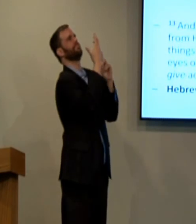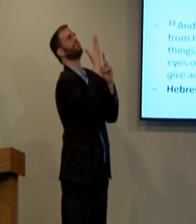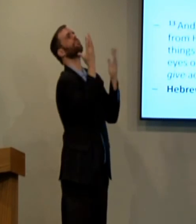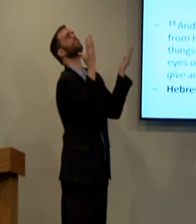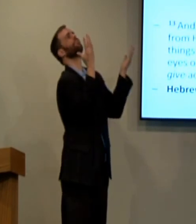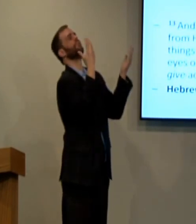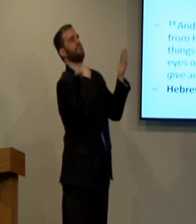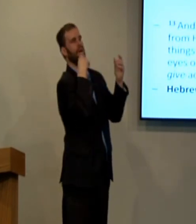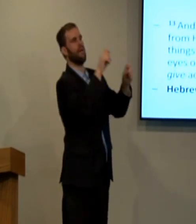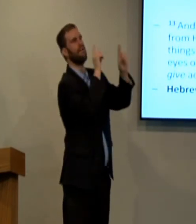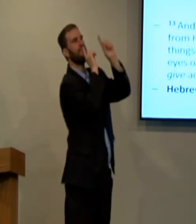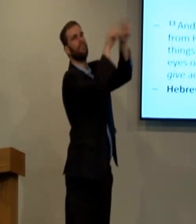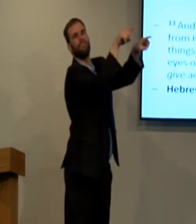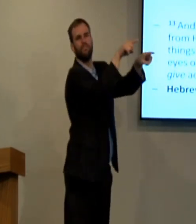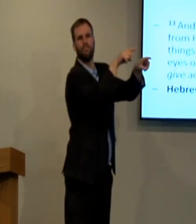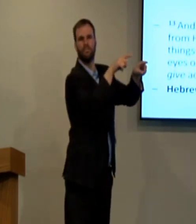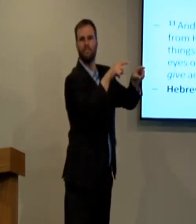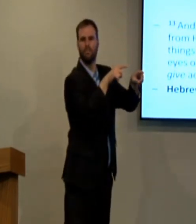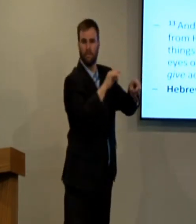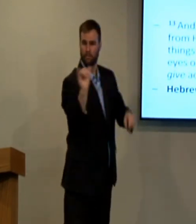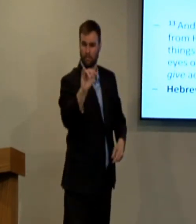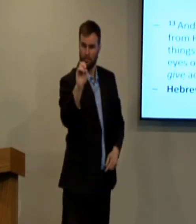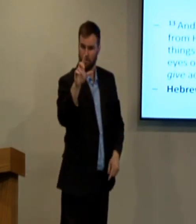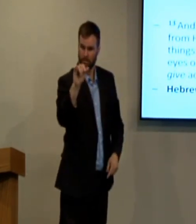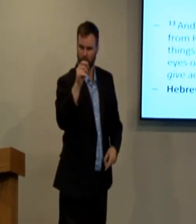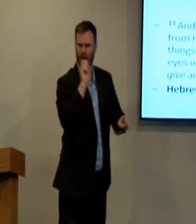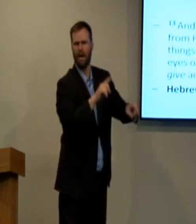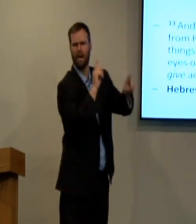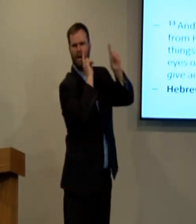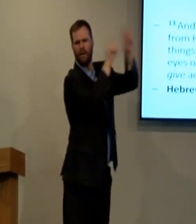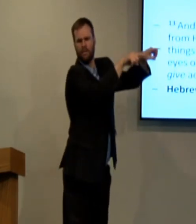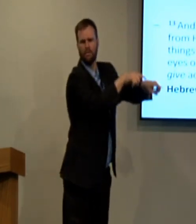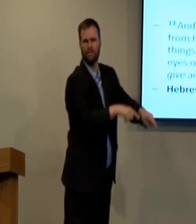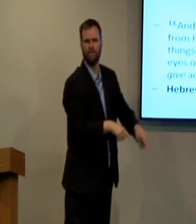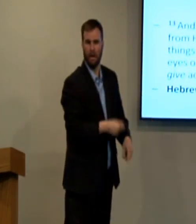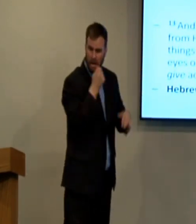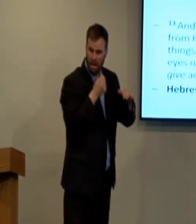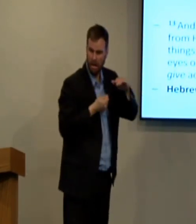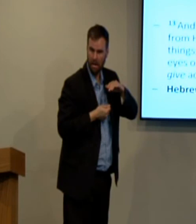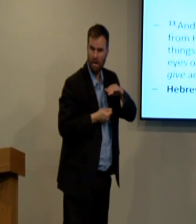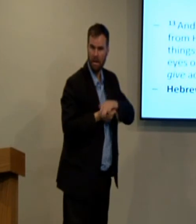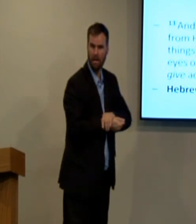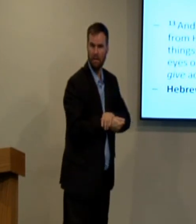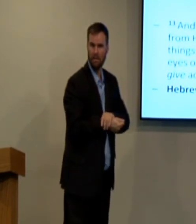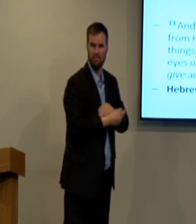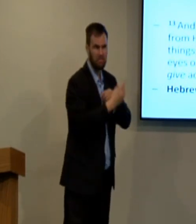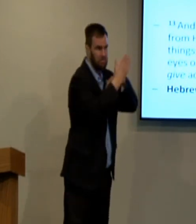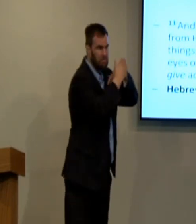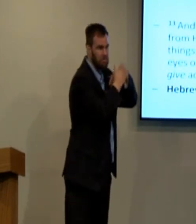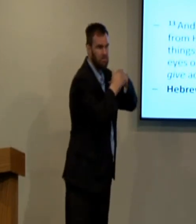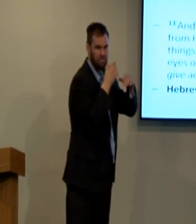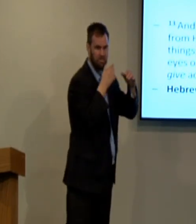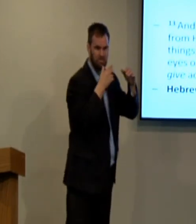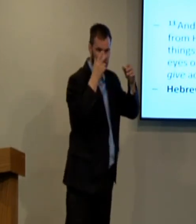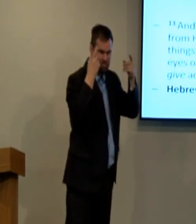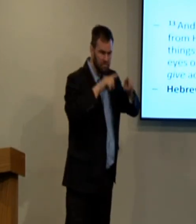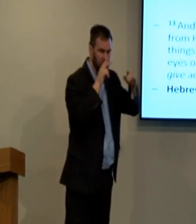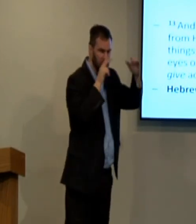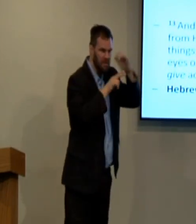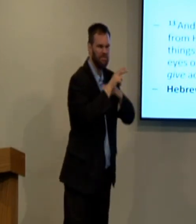You'll be lost. You'll be beaten by the Lord. You cannot hide from him. Eli had to give an account. And he did. He